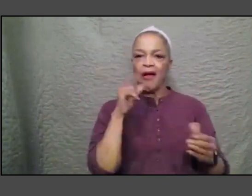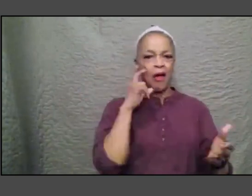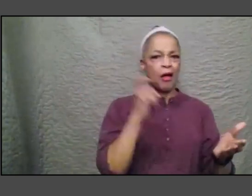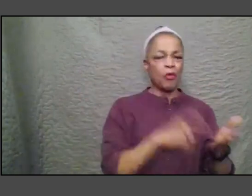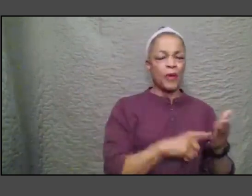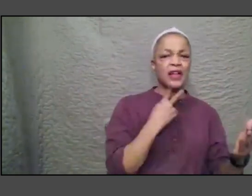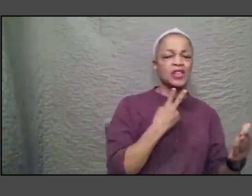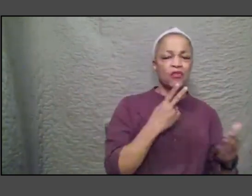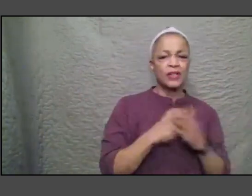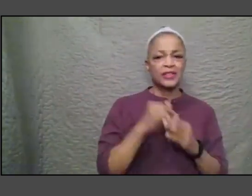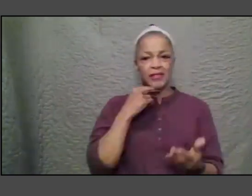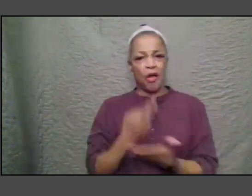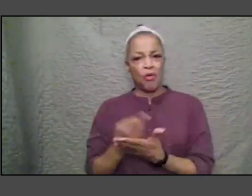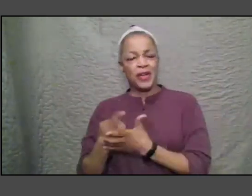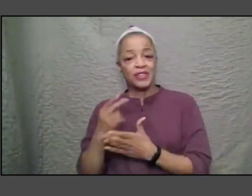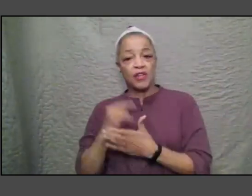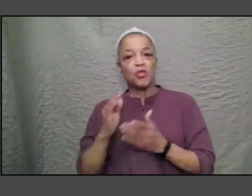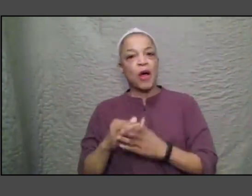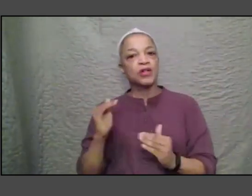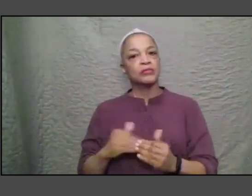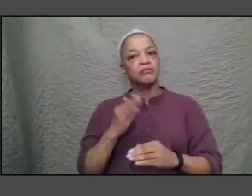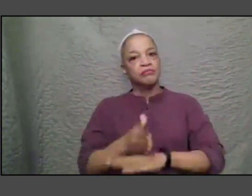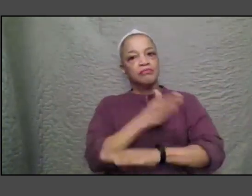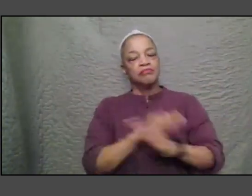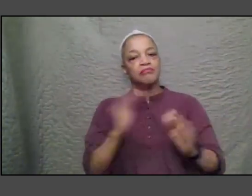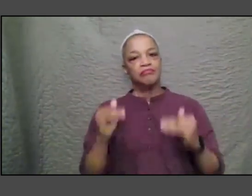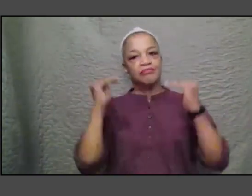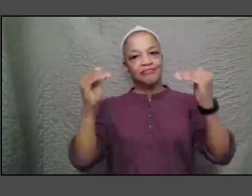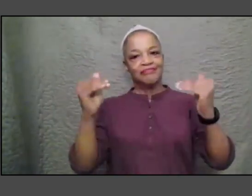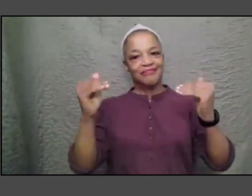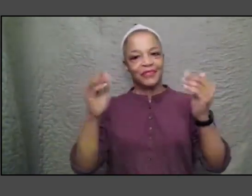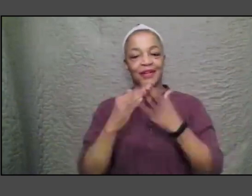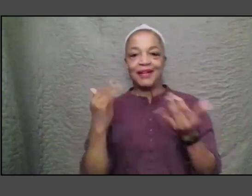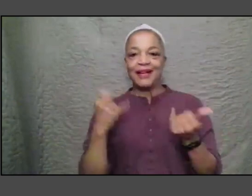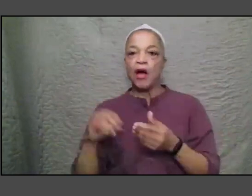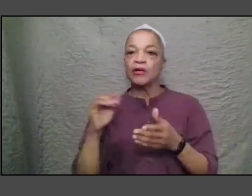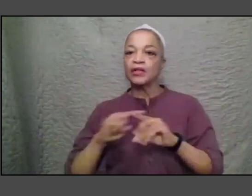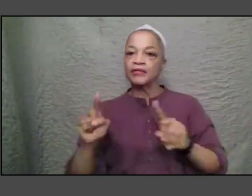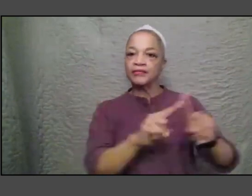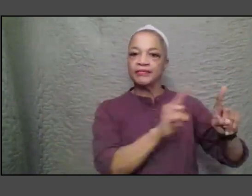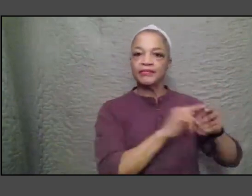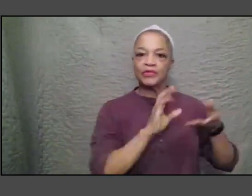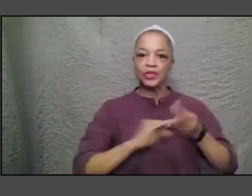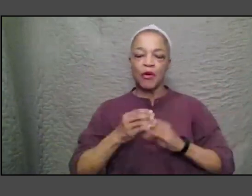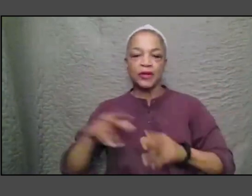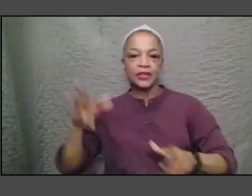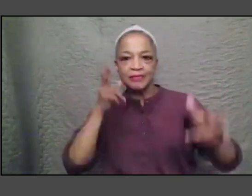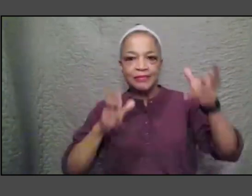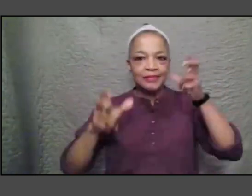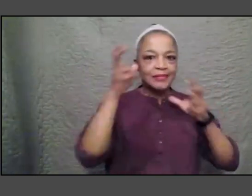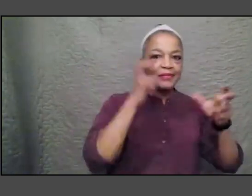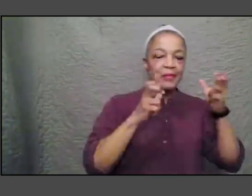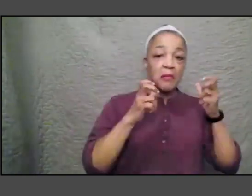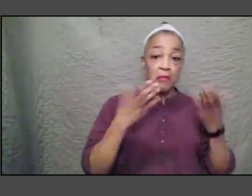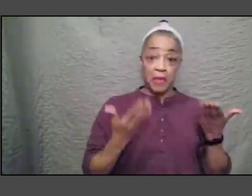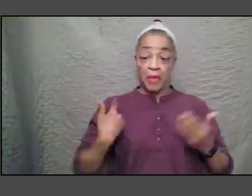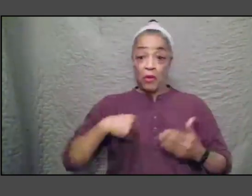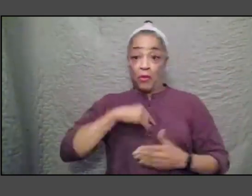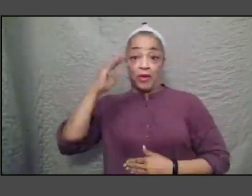that we are are hearing so many different stories that you know we might have known and that people hold their history